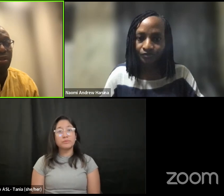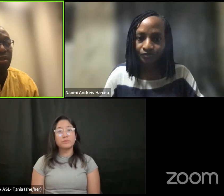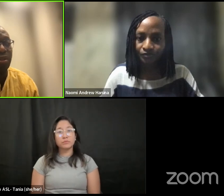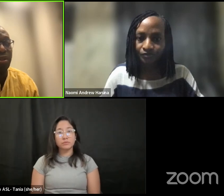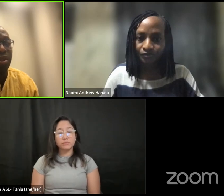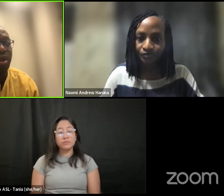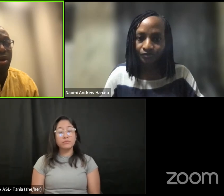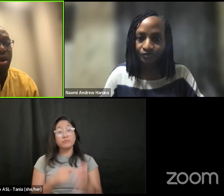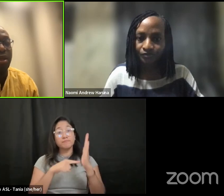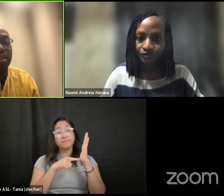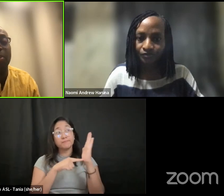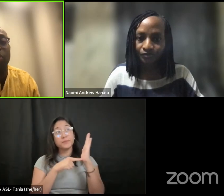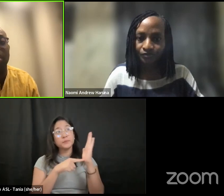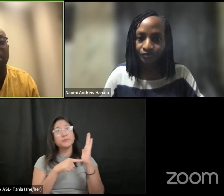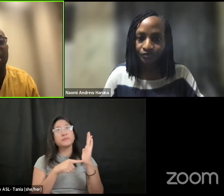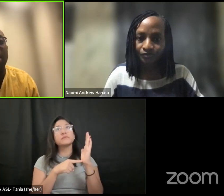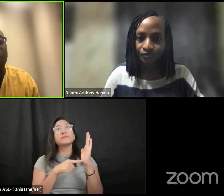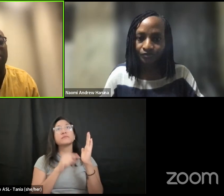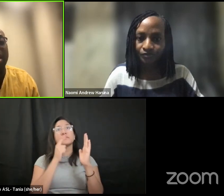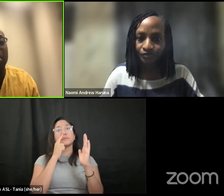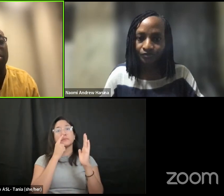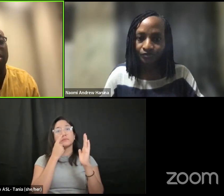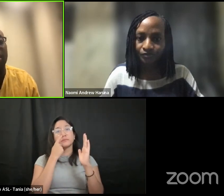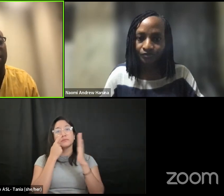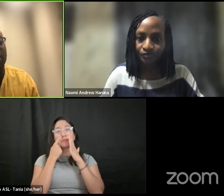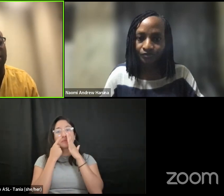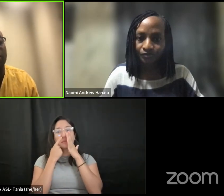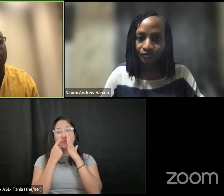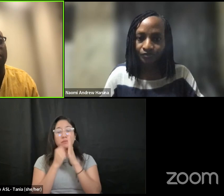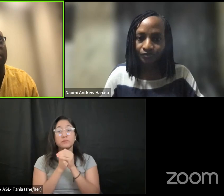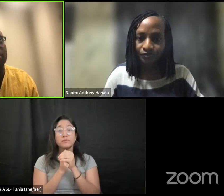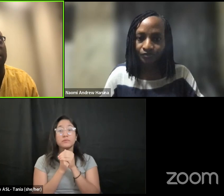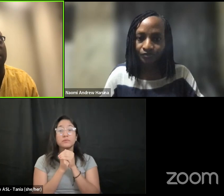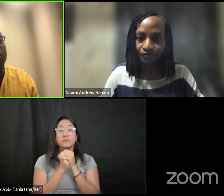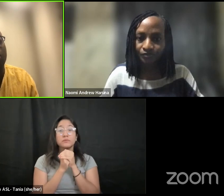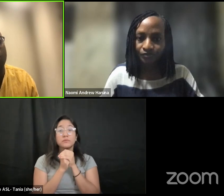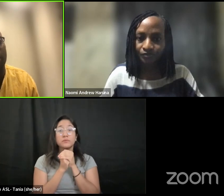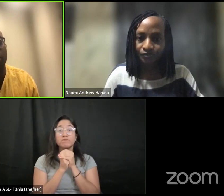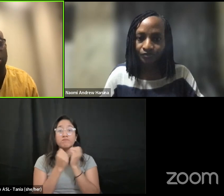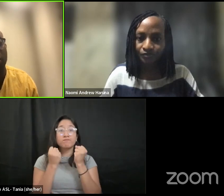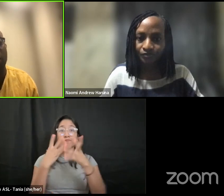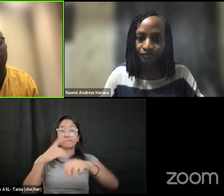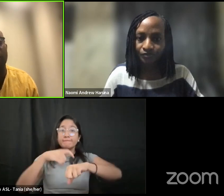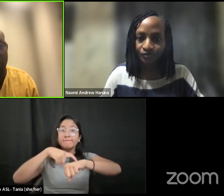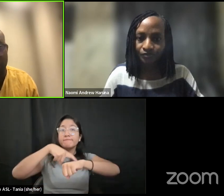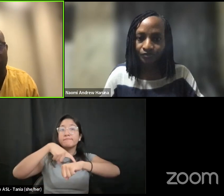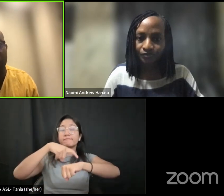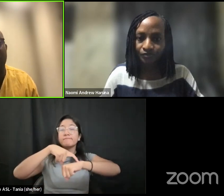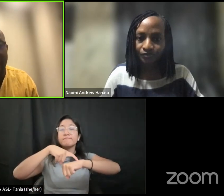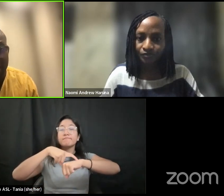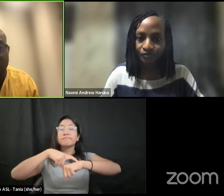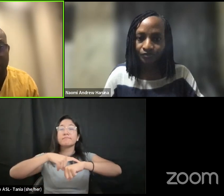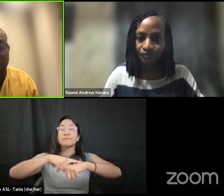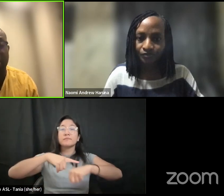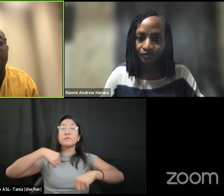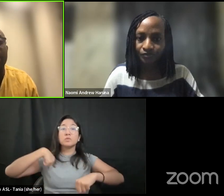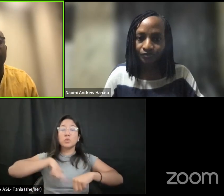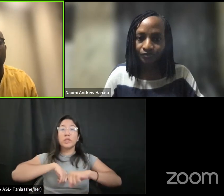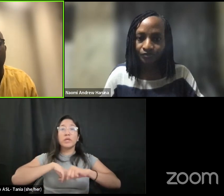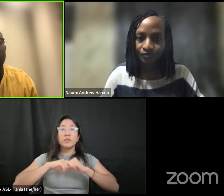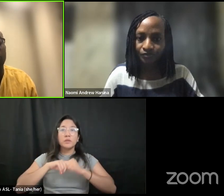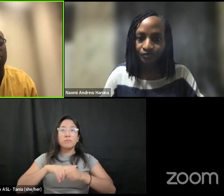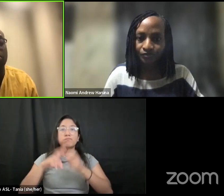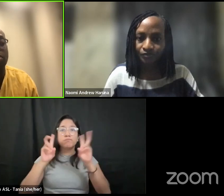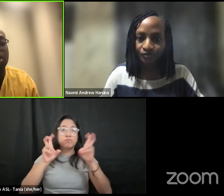it's except we we deliberately you know go on a journey of discovery and inquiry